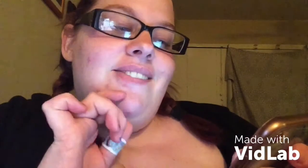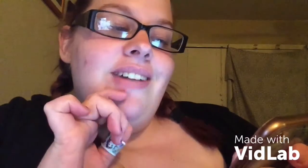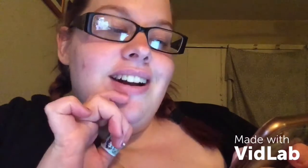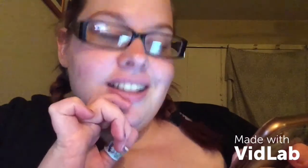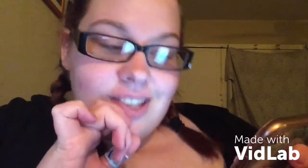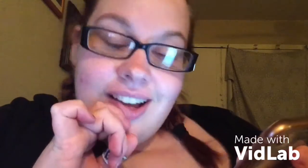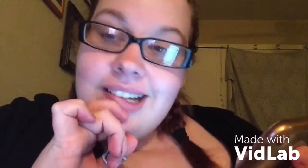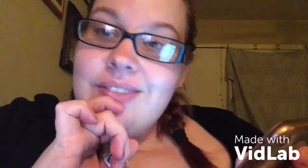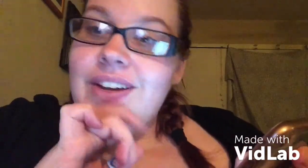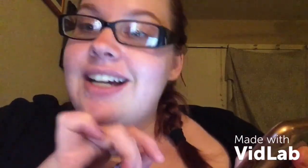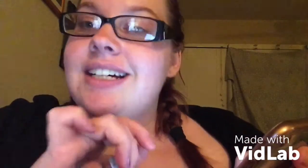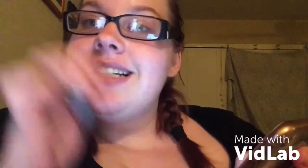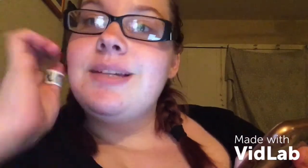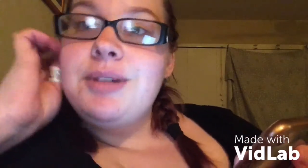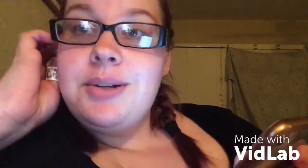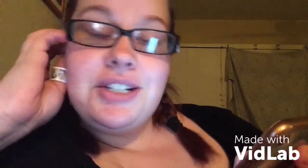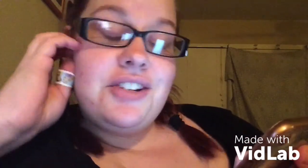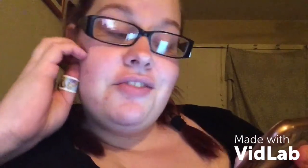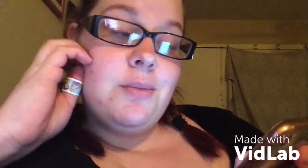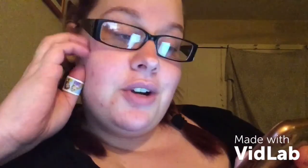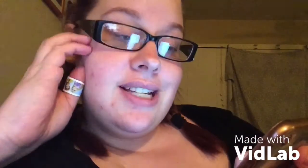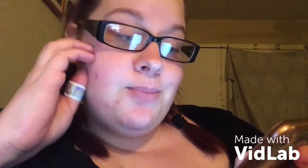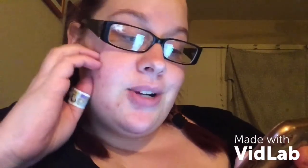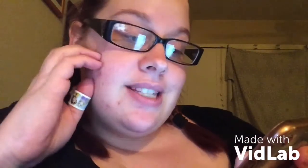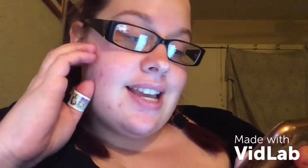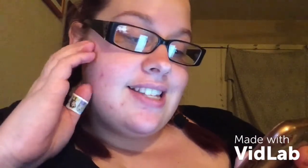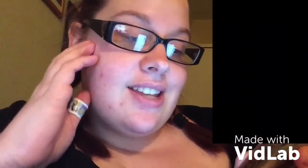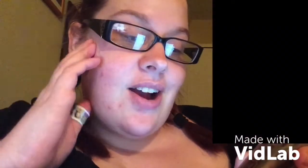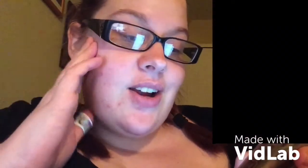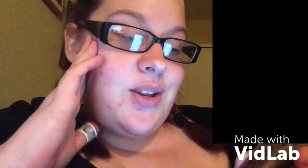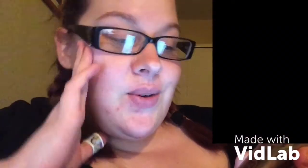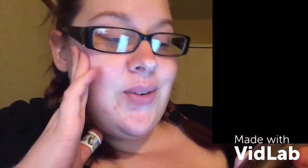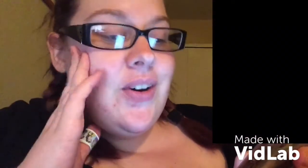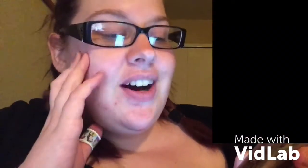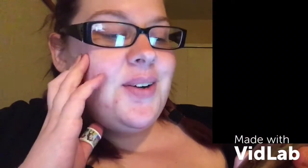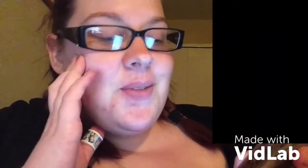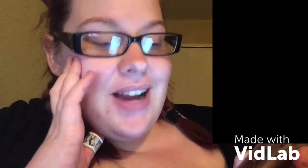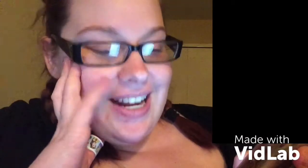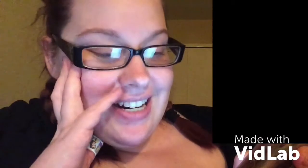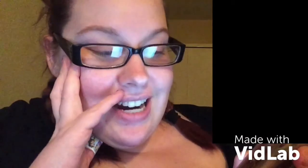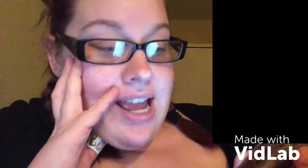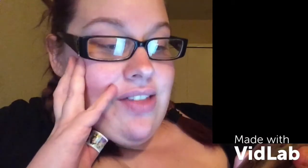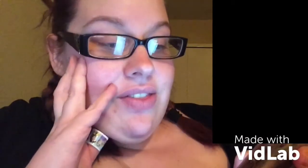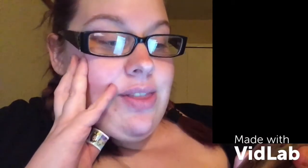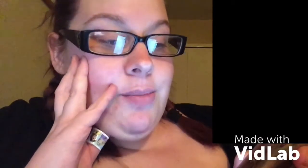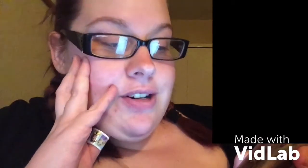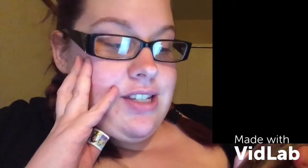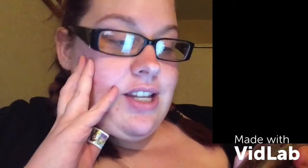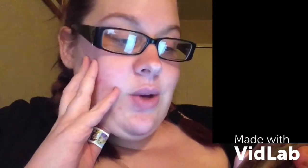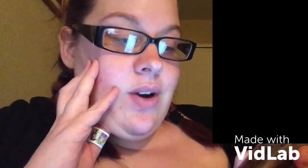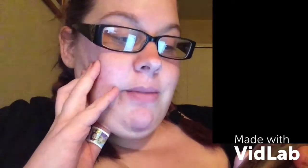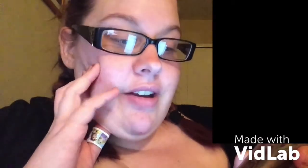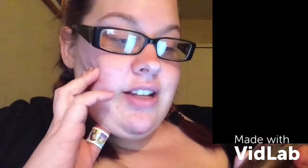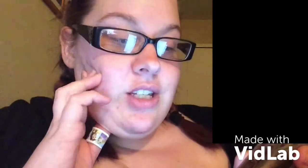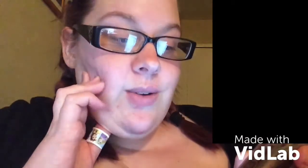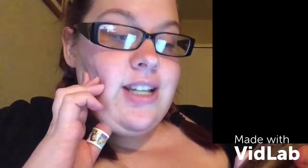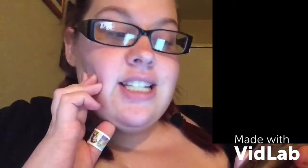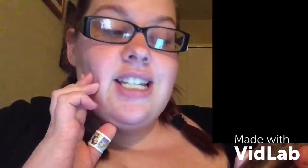we also have a similar question from Chris Princess. Are you aware the person you are married to is a